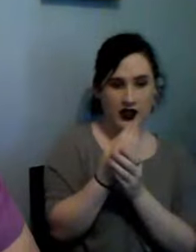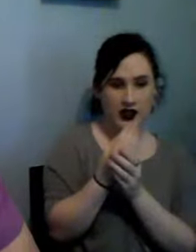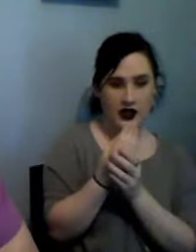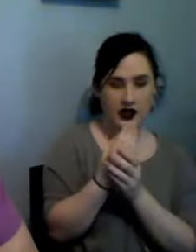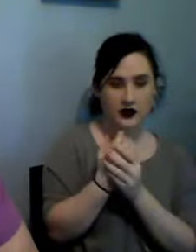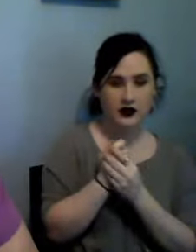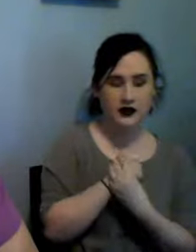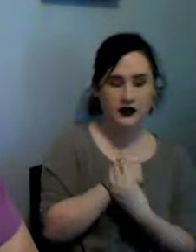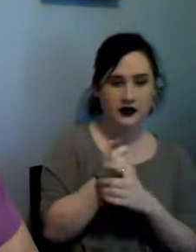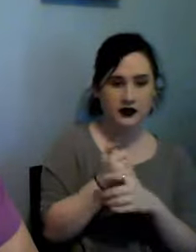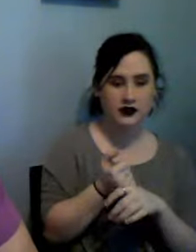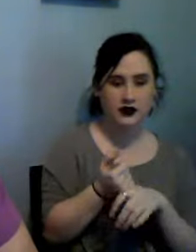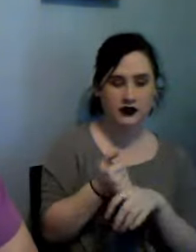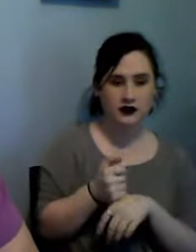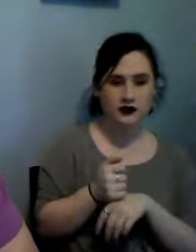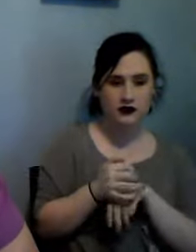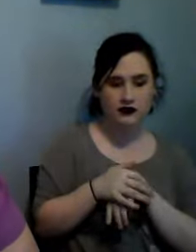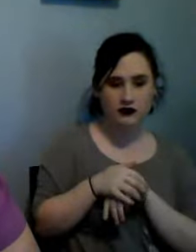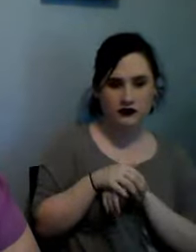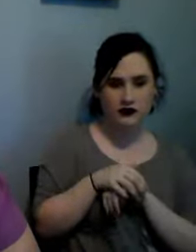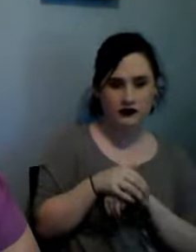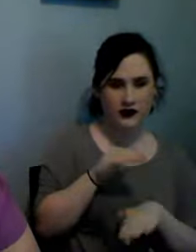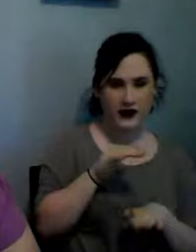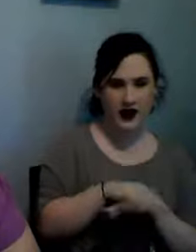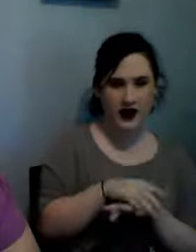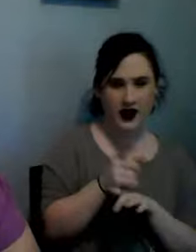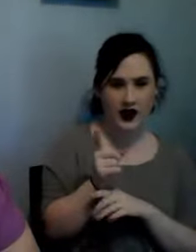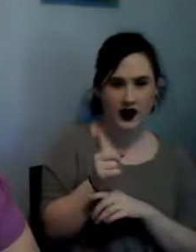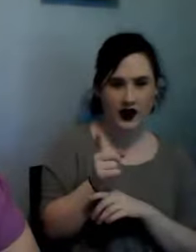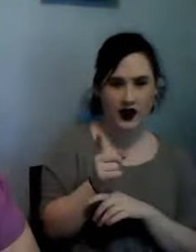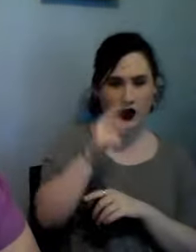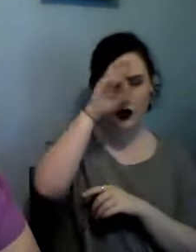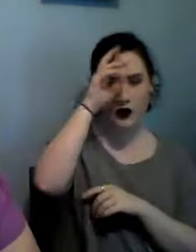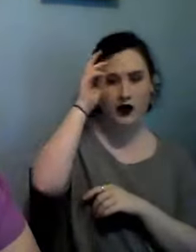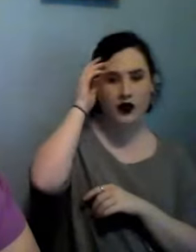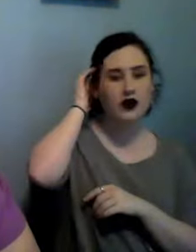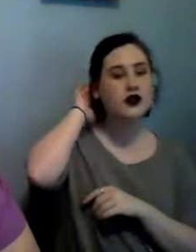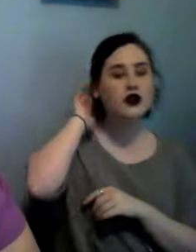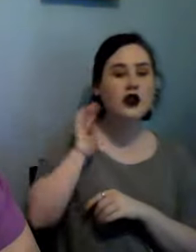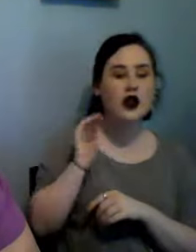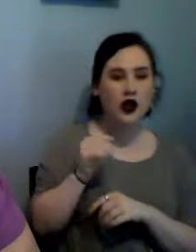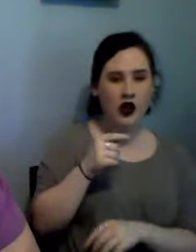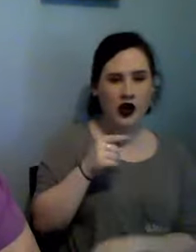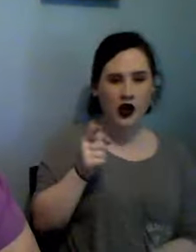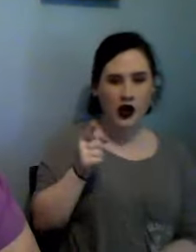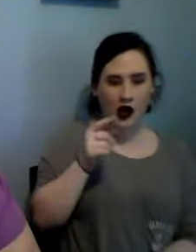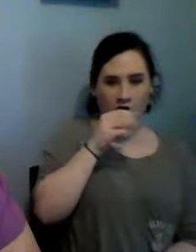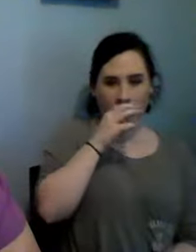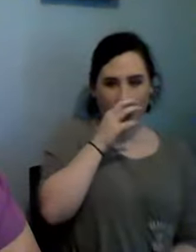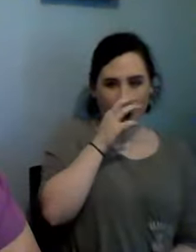this one there we go I'm going to play with the colors